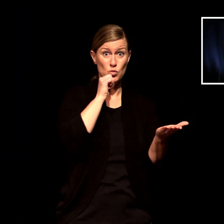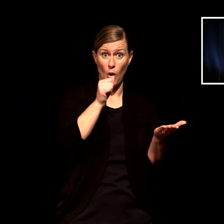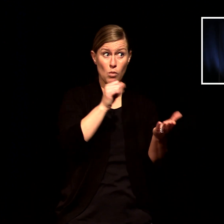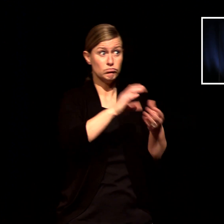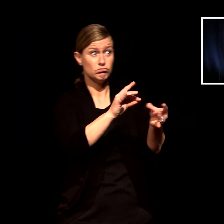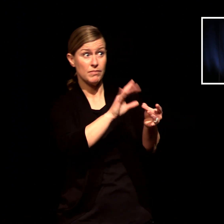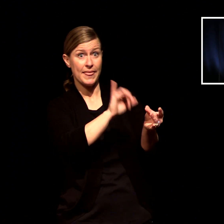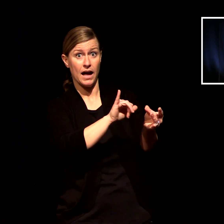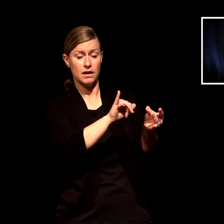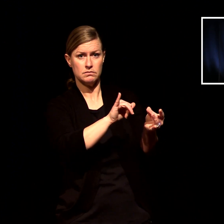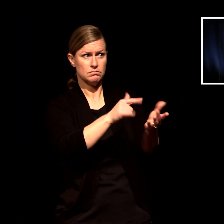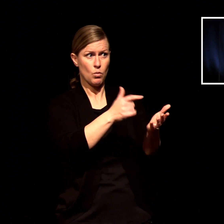do them